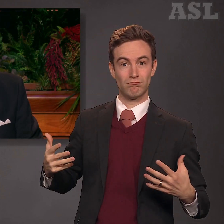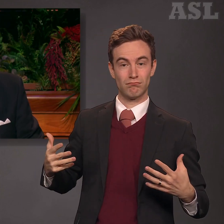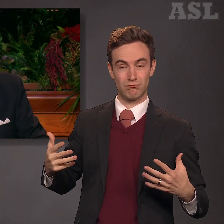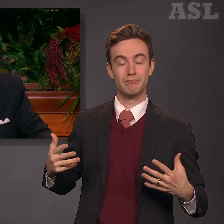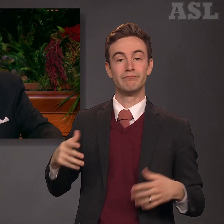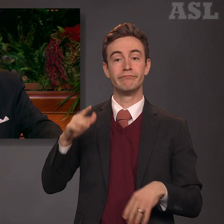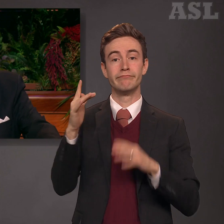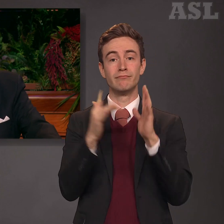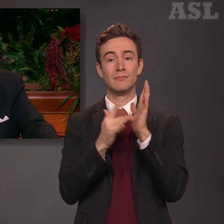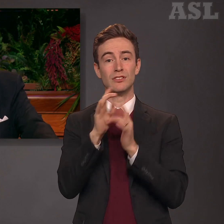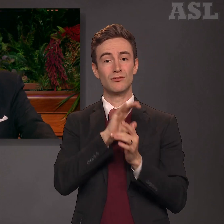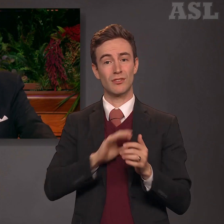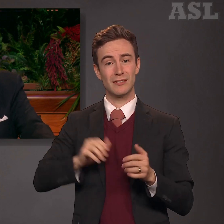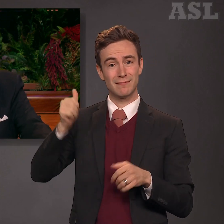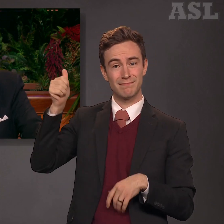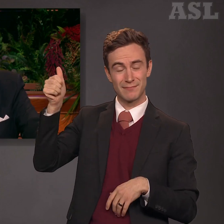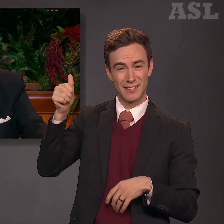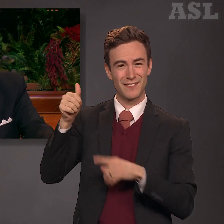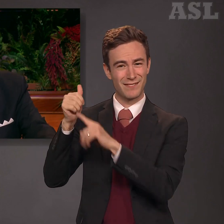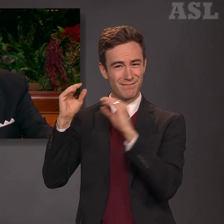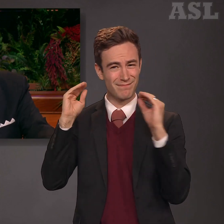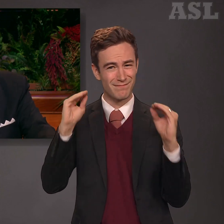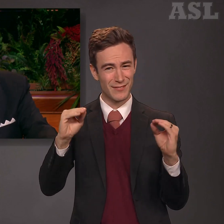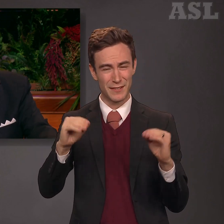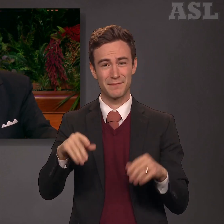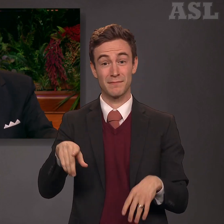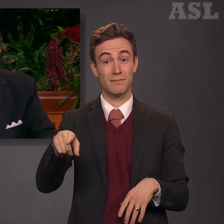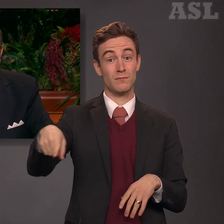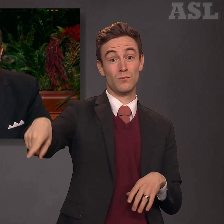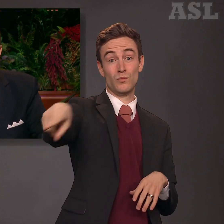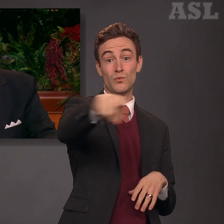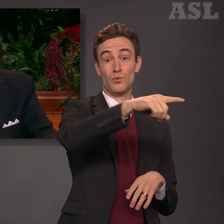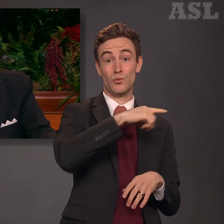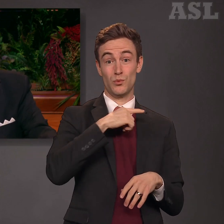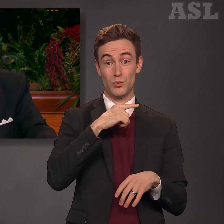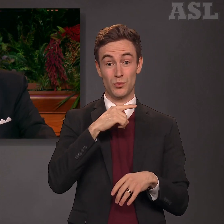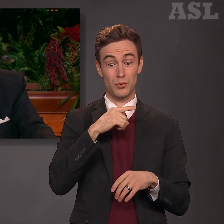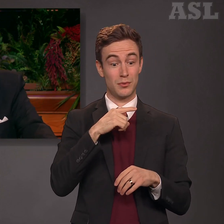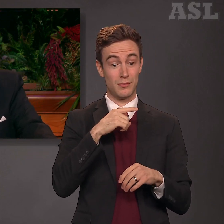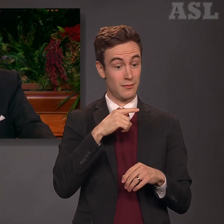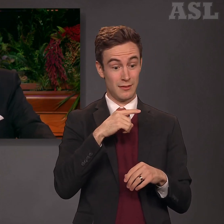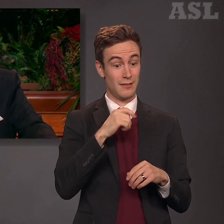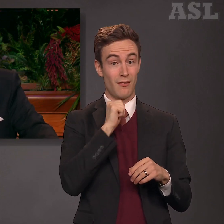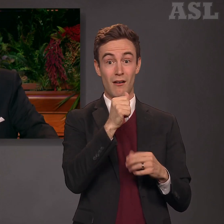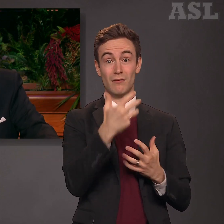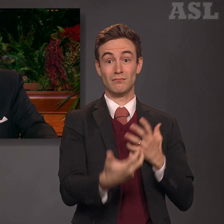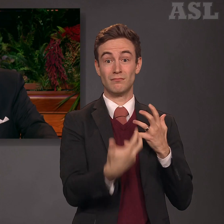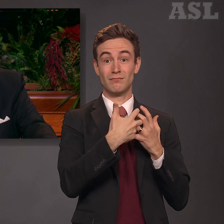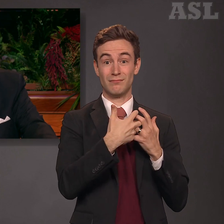himself taught that except a man be born again, he cannot see the kingdom of God.